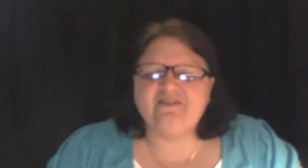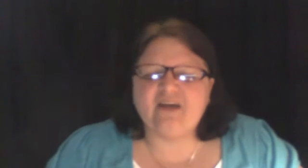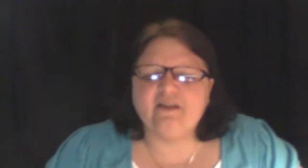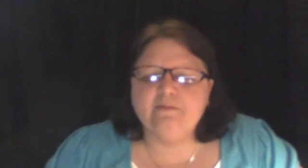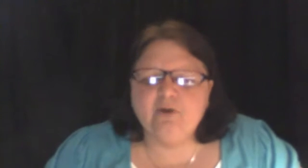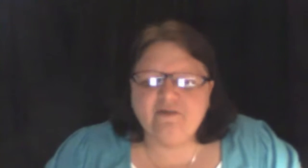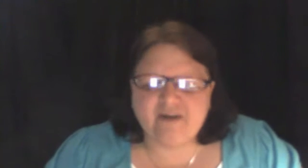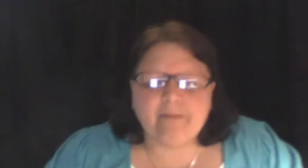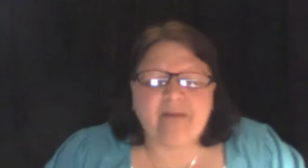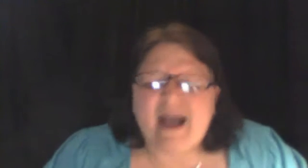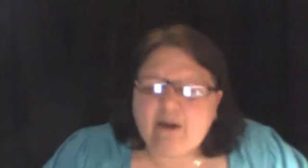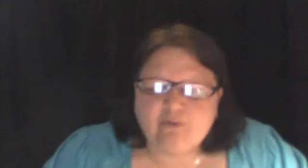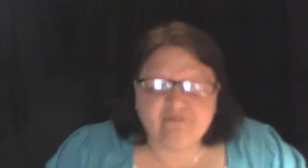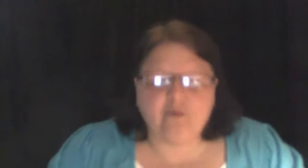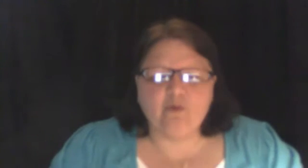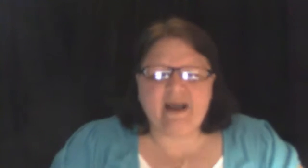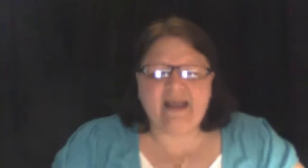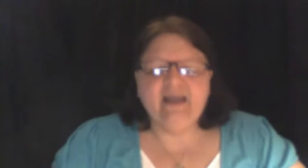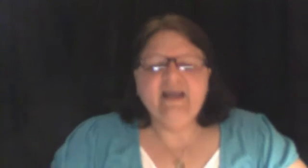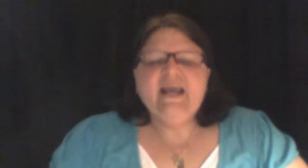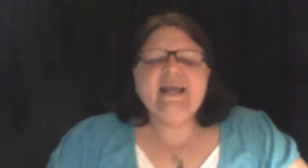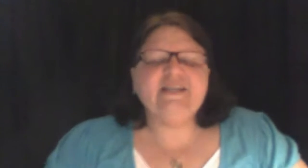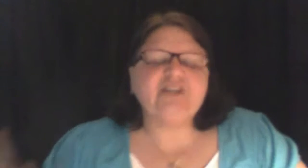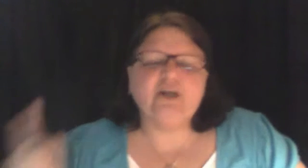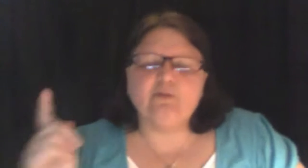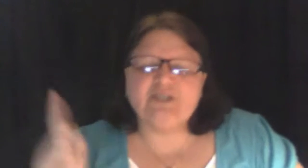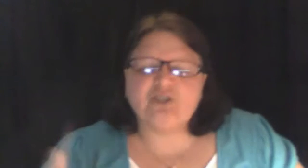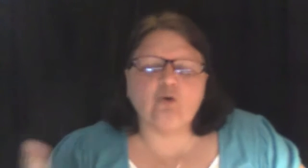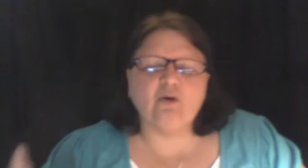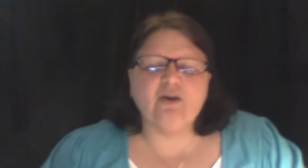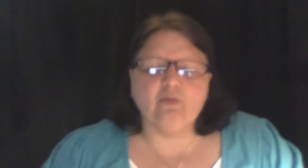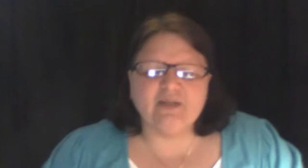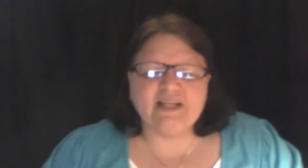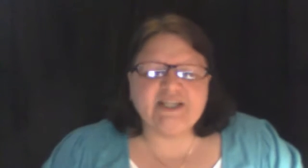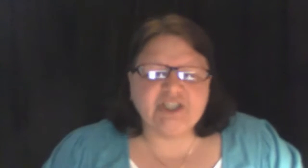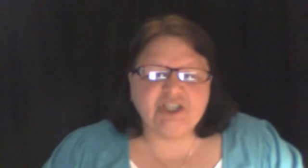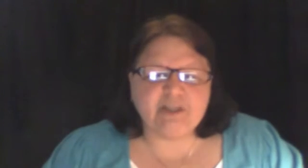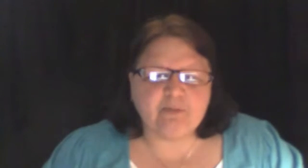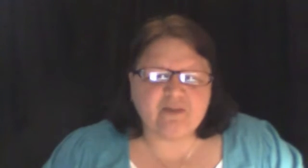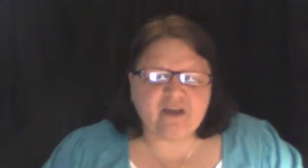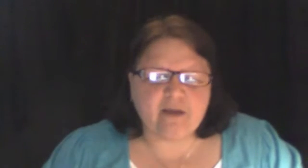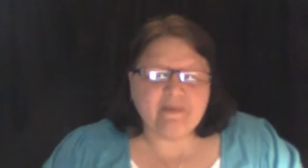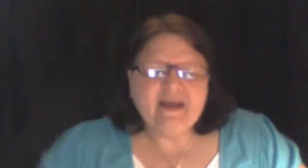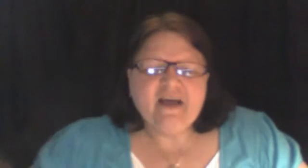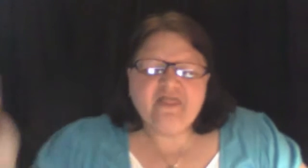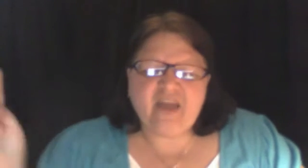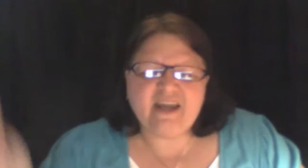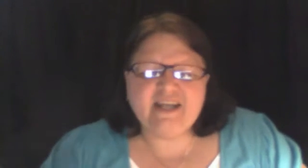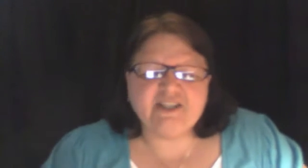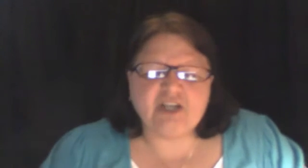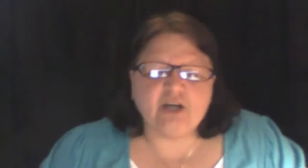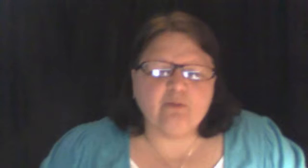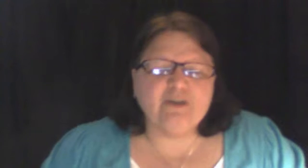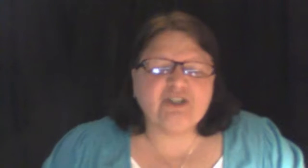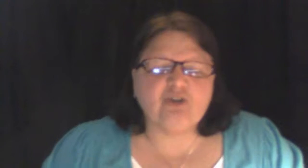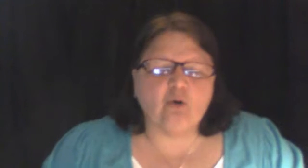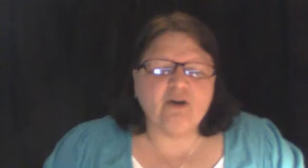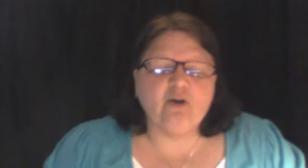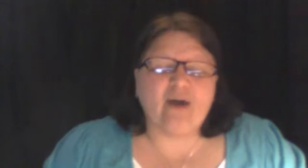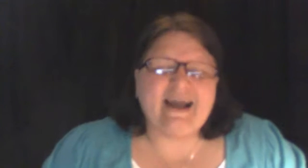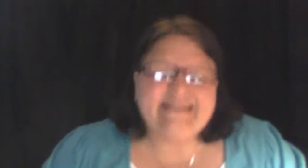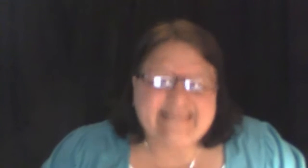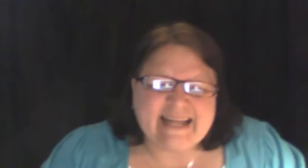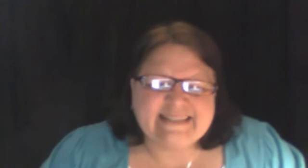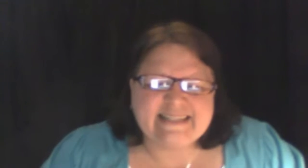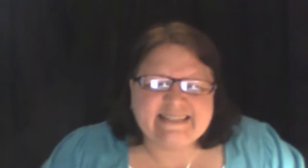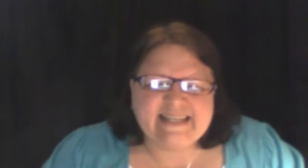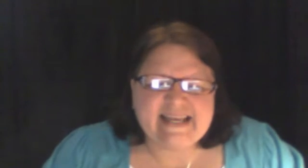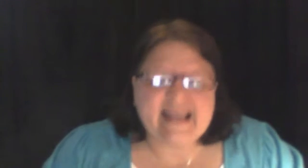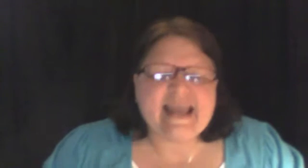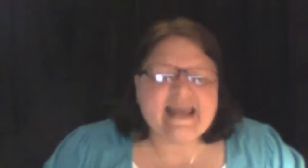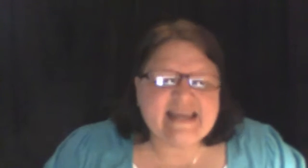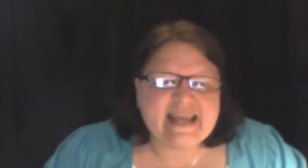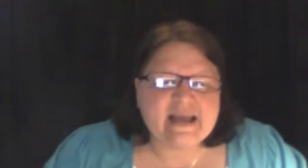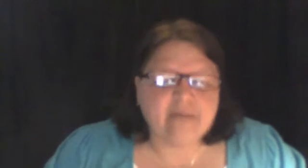is on the move in a powerful way. He's going to restore your relationship with him. Then he's going to restore your identity in him.